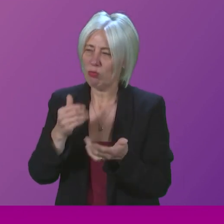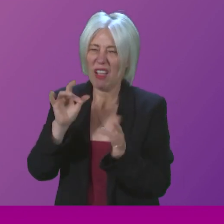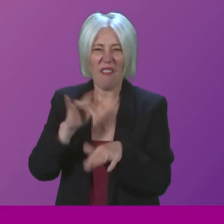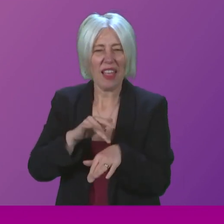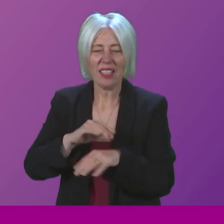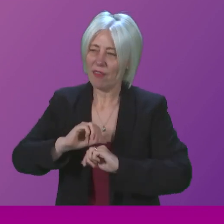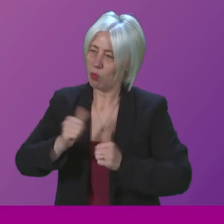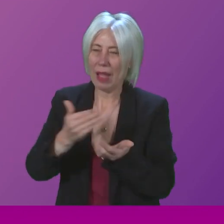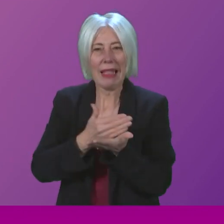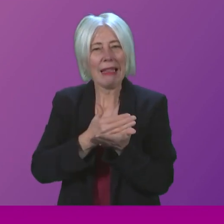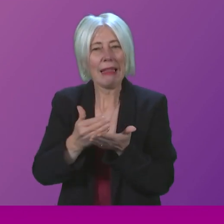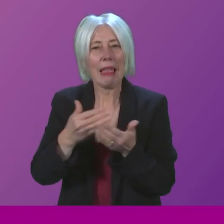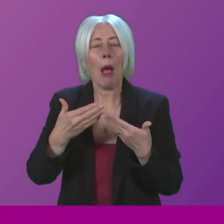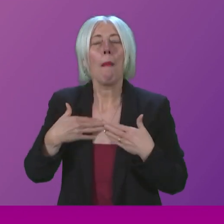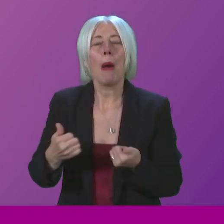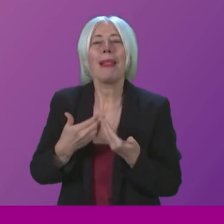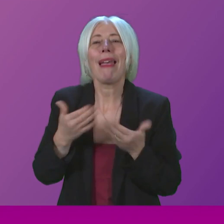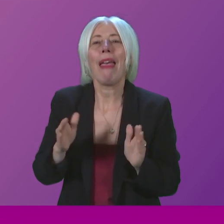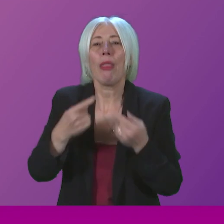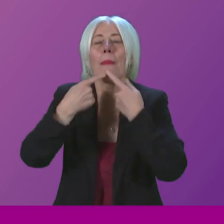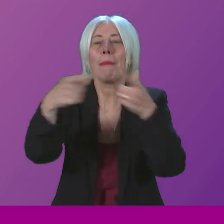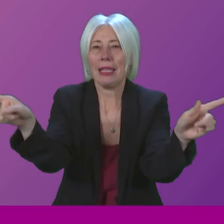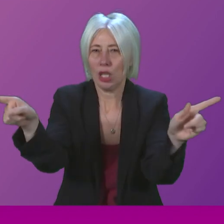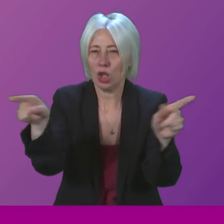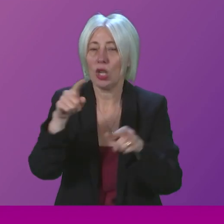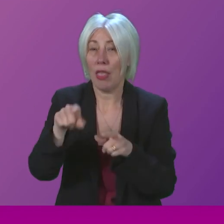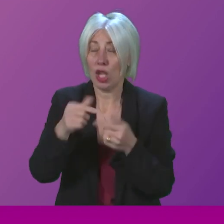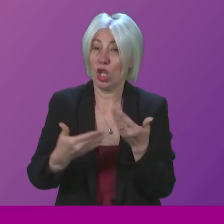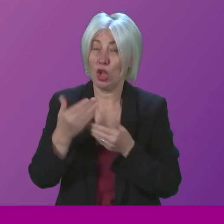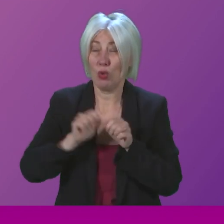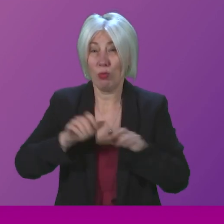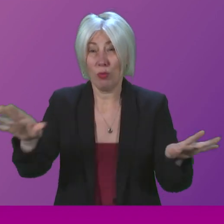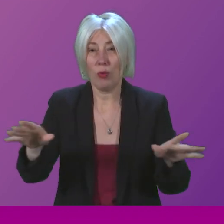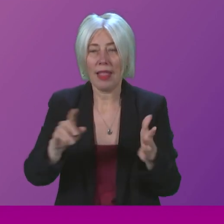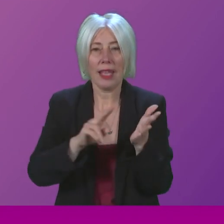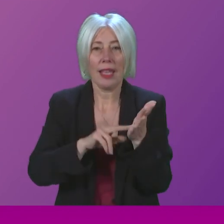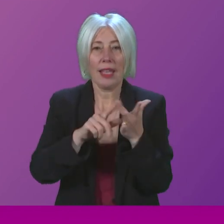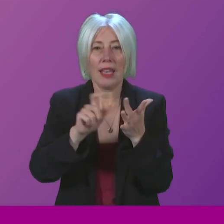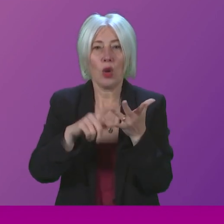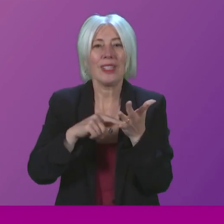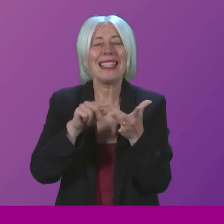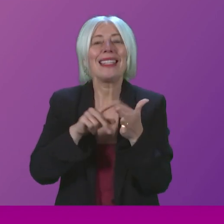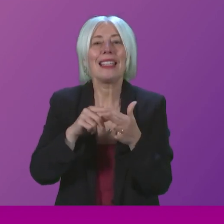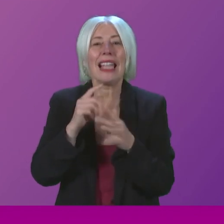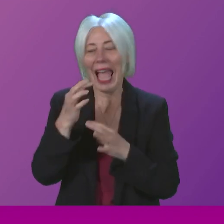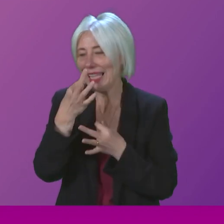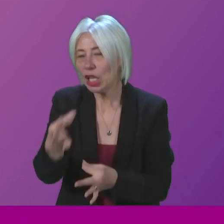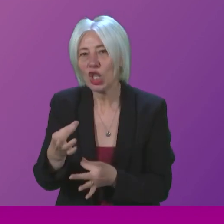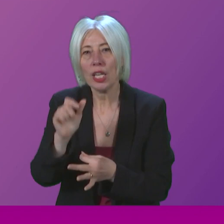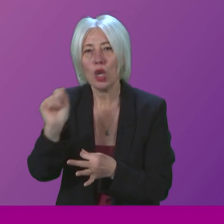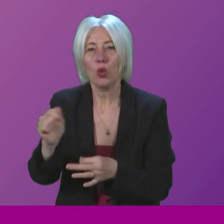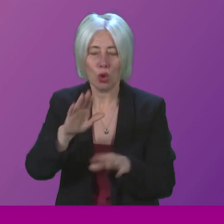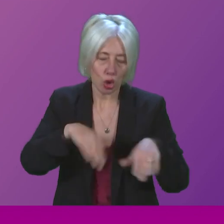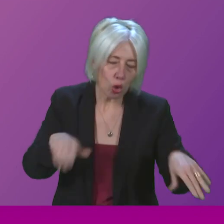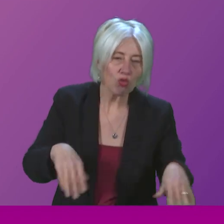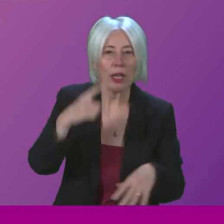educational public health message, which addresses this new epidemic of nicotine addiction in children and young people? First